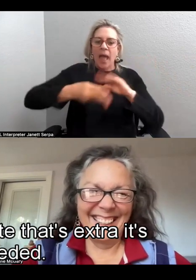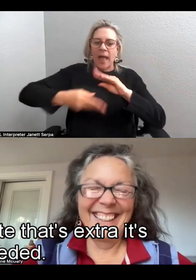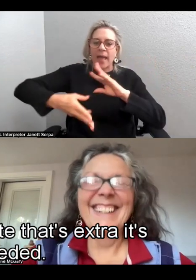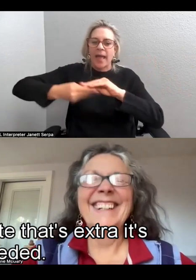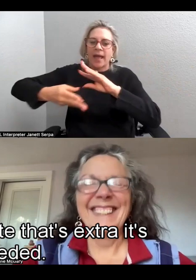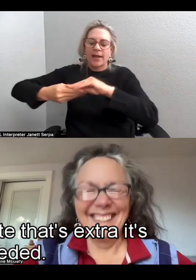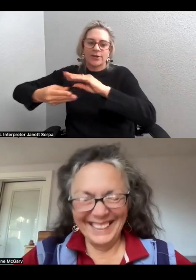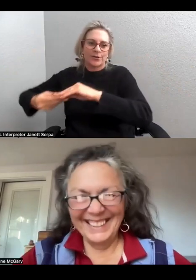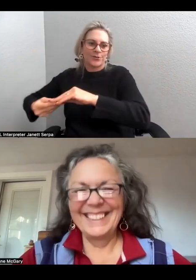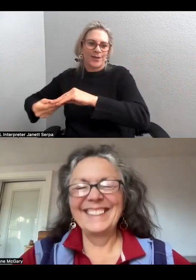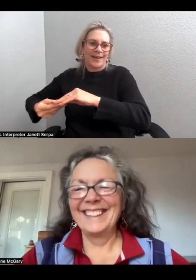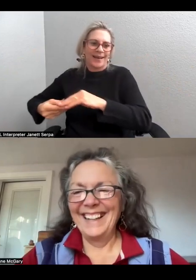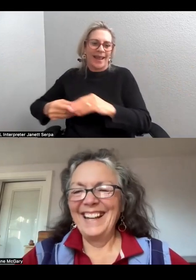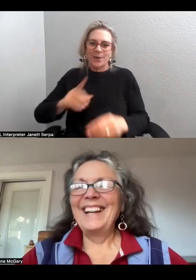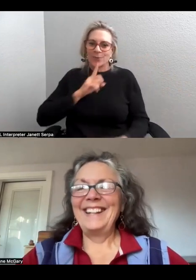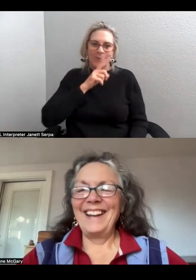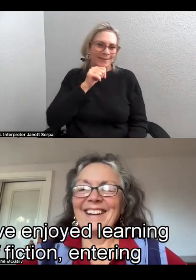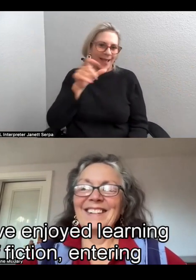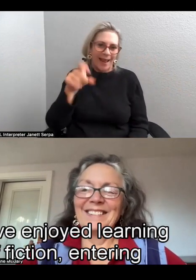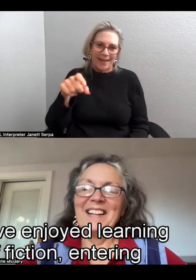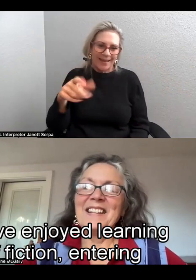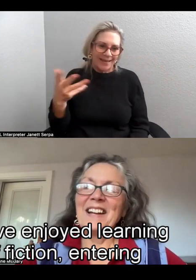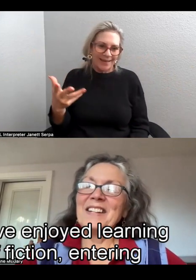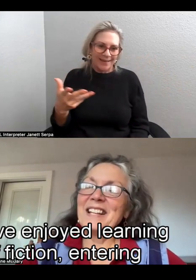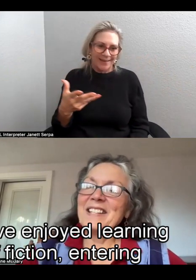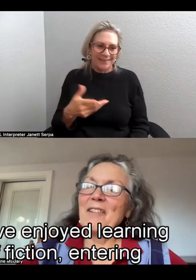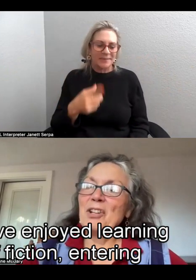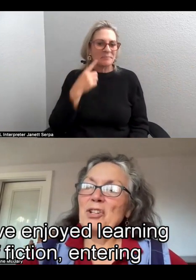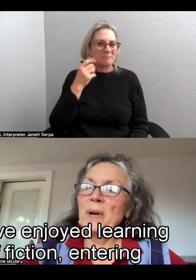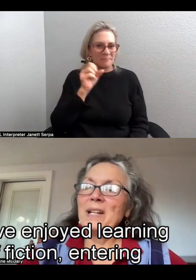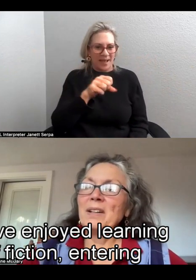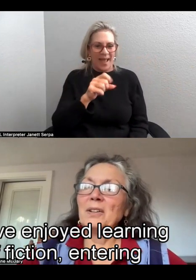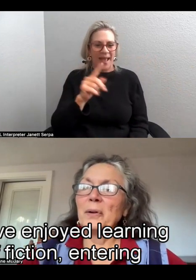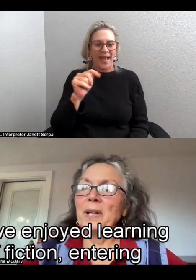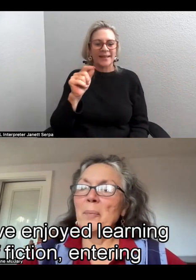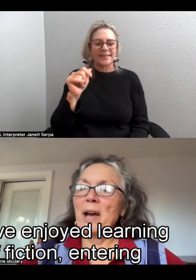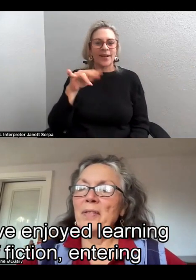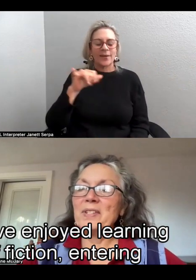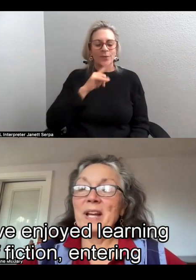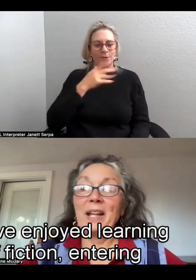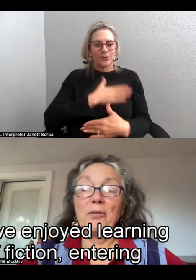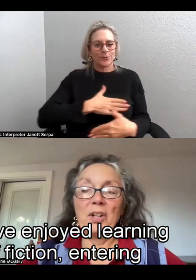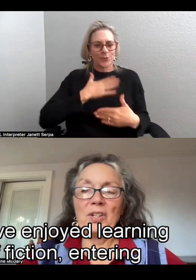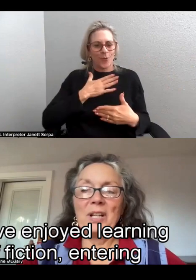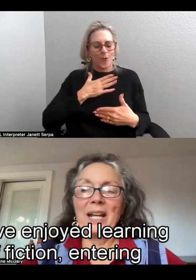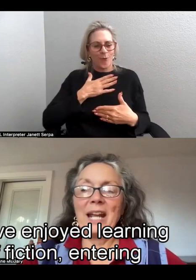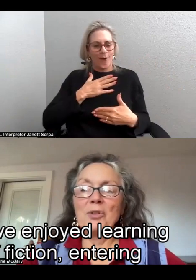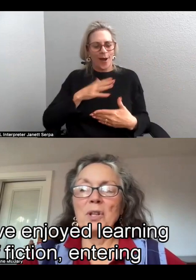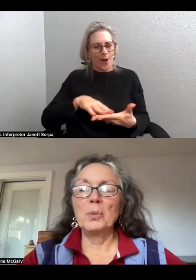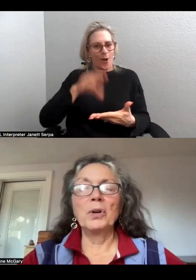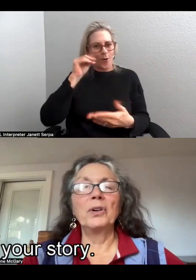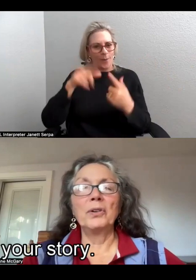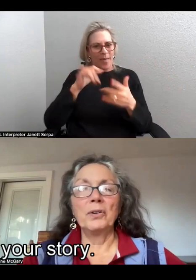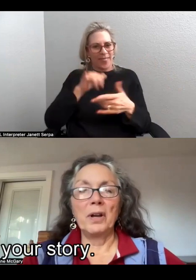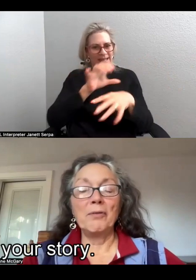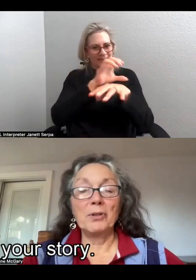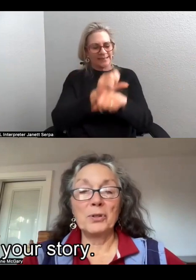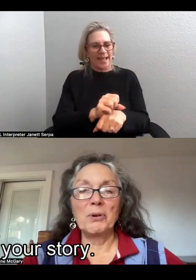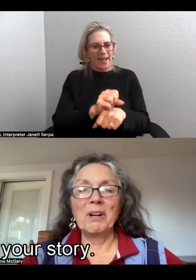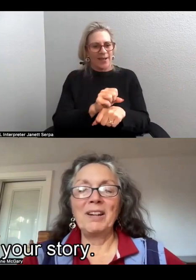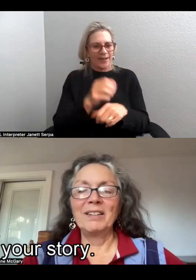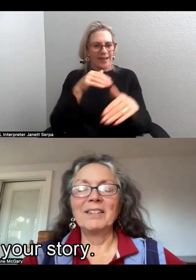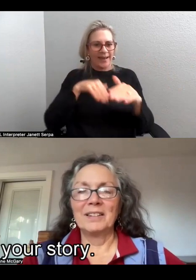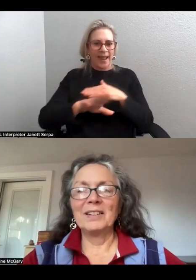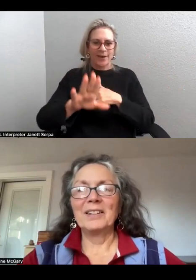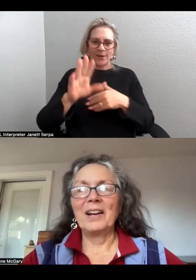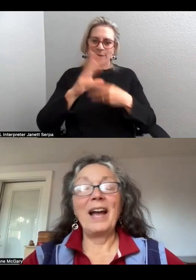that's extra. It's not needed. Yeah. Tanya says, I've enjoyed learning about the style of fiction and entering the world of